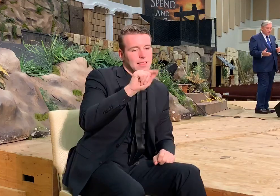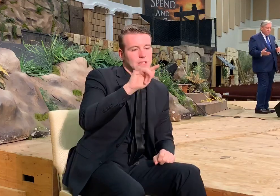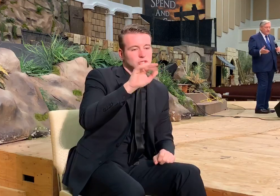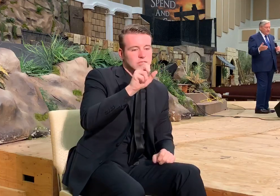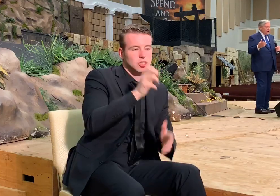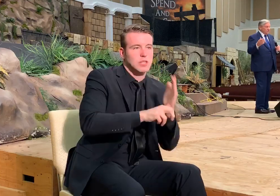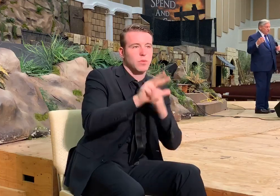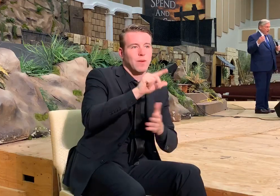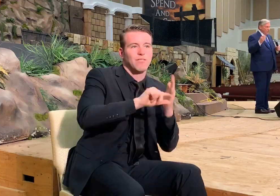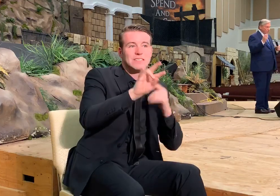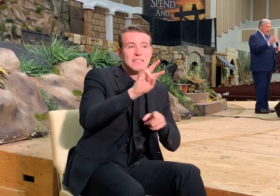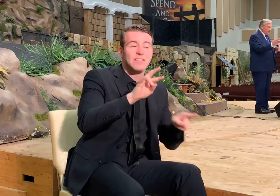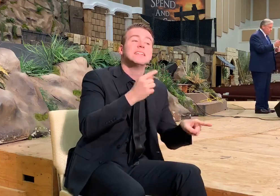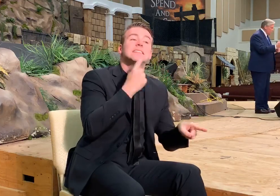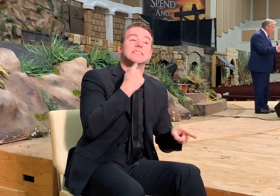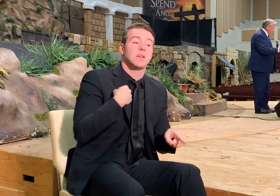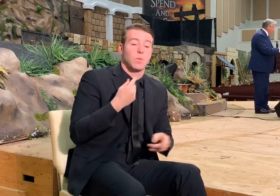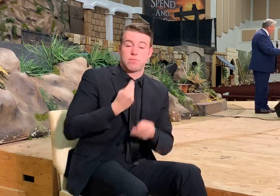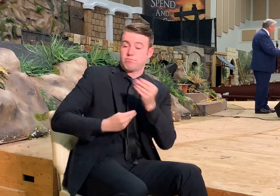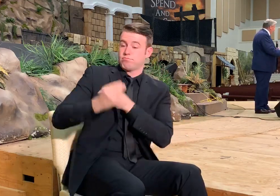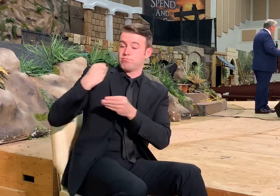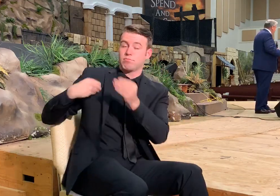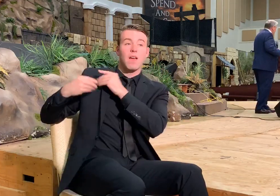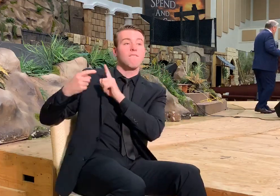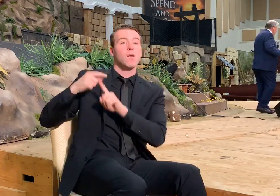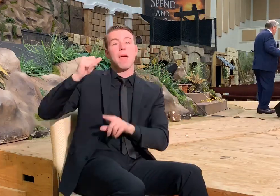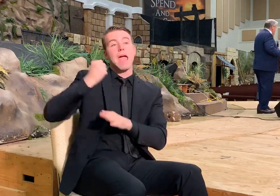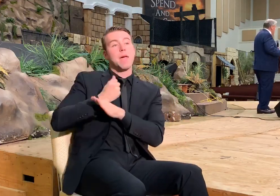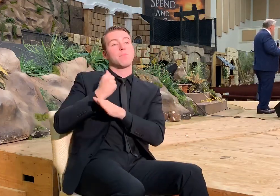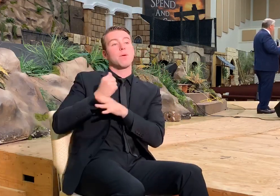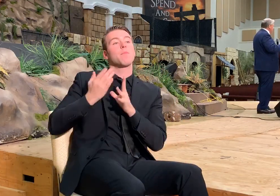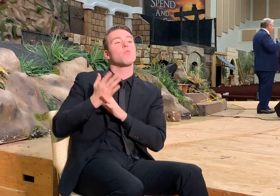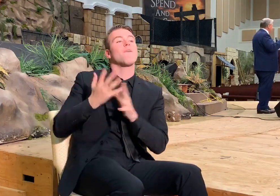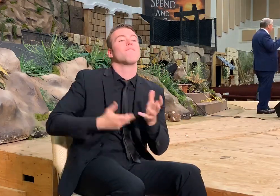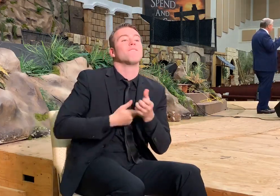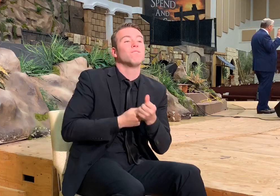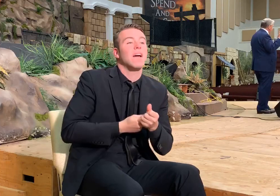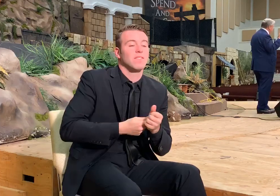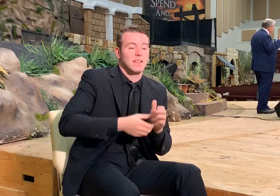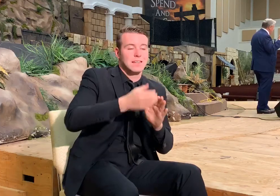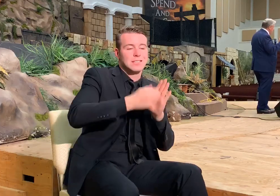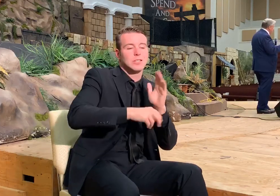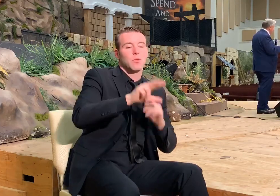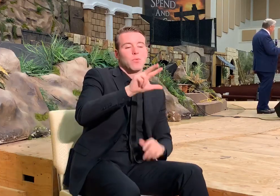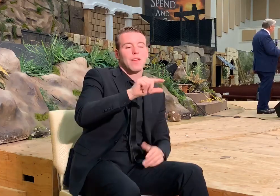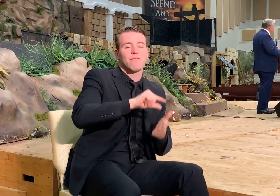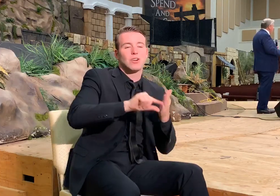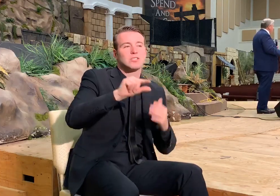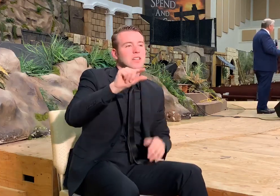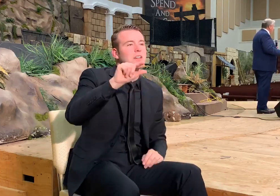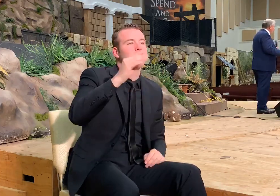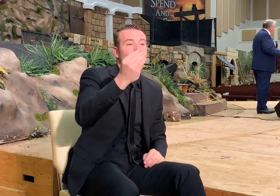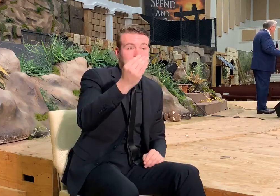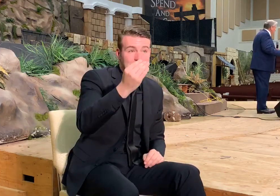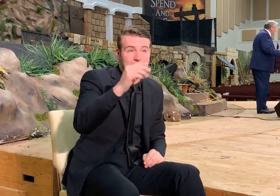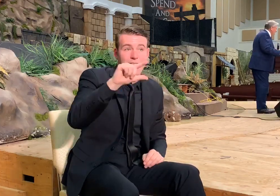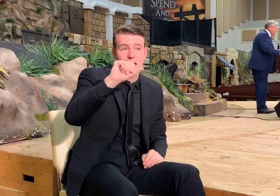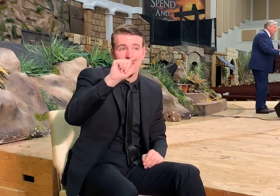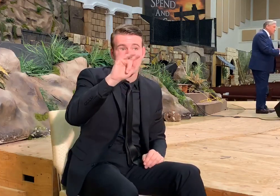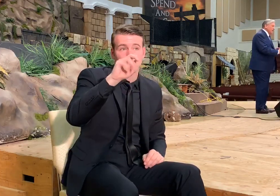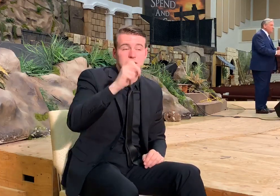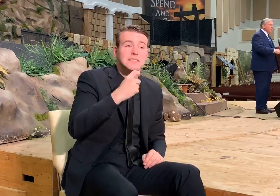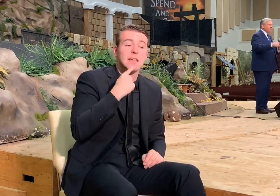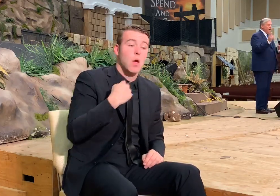and verse 7 tells us that we are the seed of Abraham. Galatians 3 and chapter 14 tells us that we